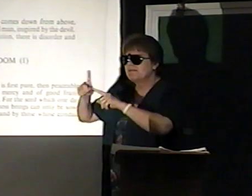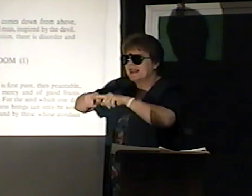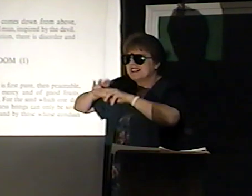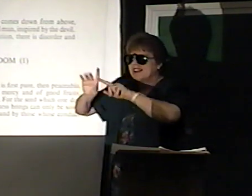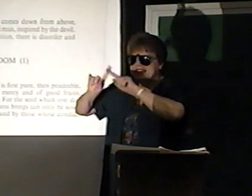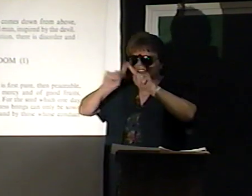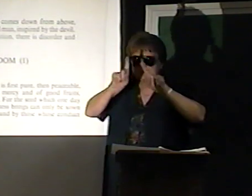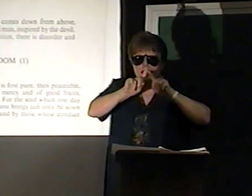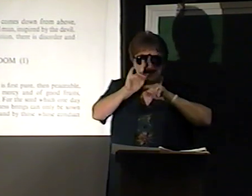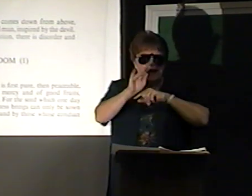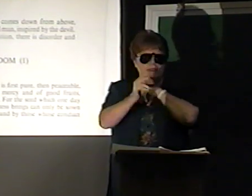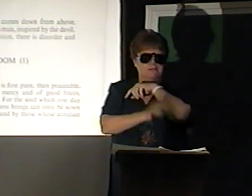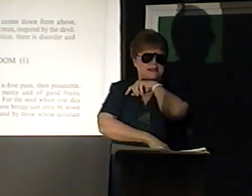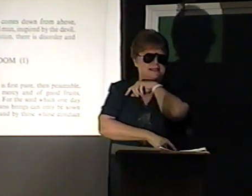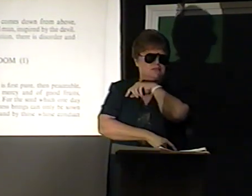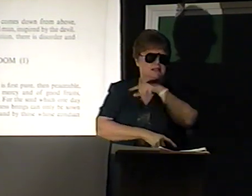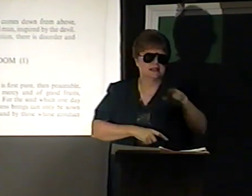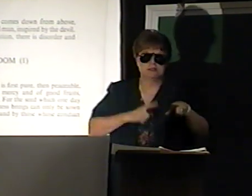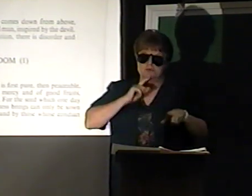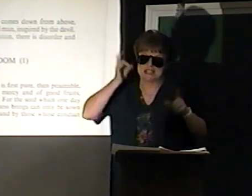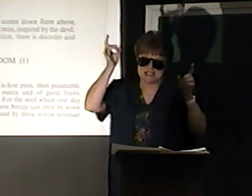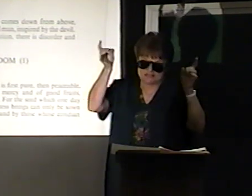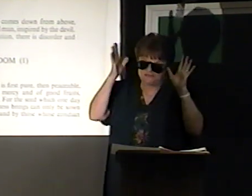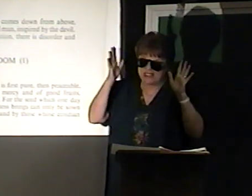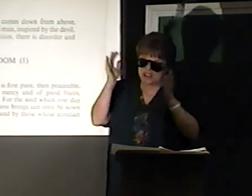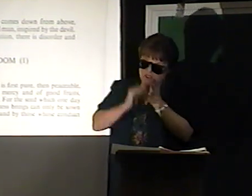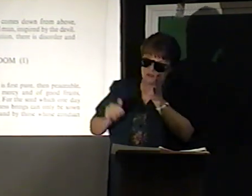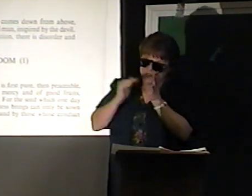Depends on different kinds of things. There's a beer.